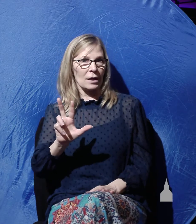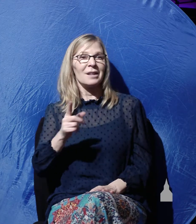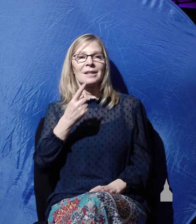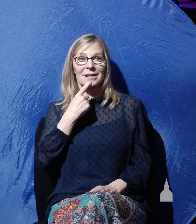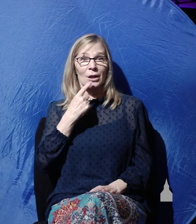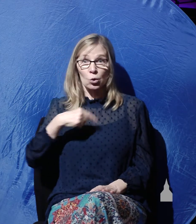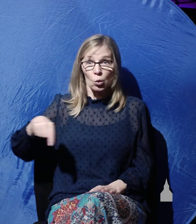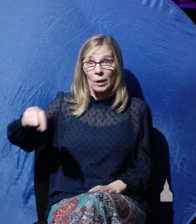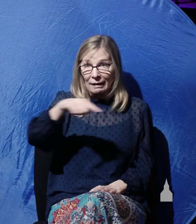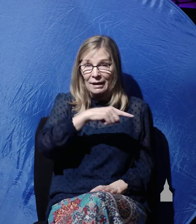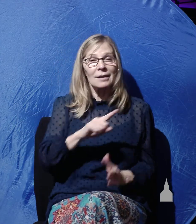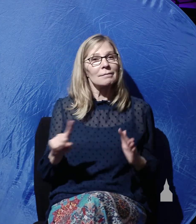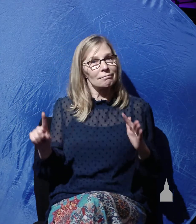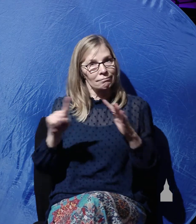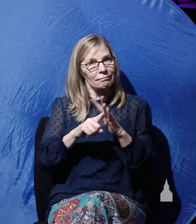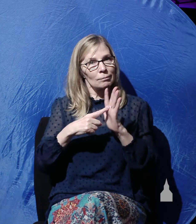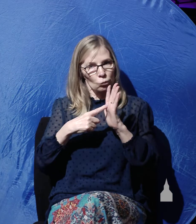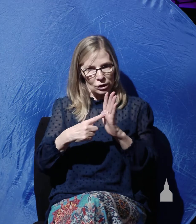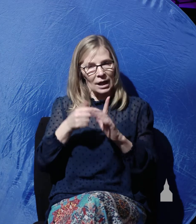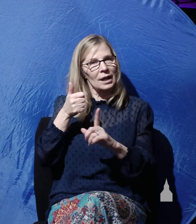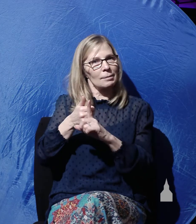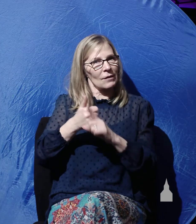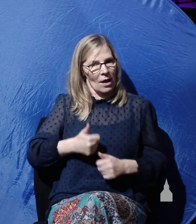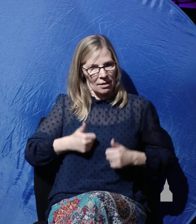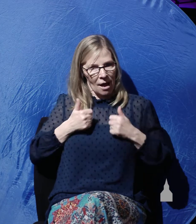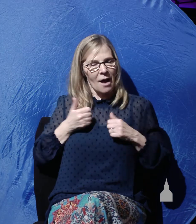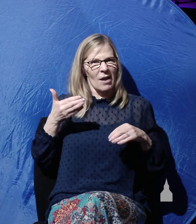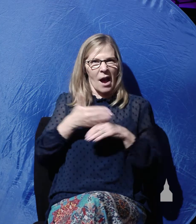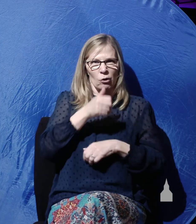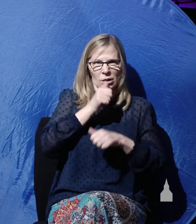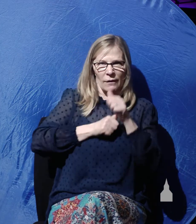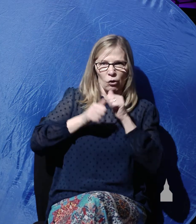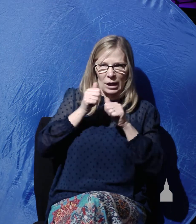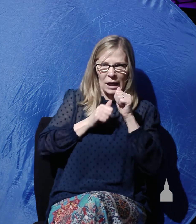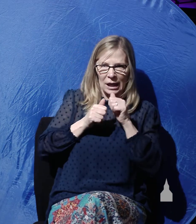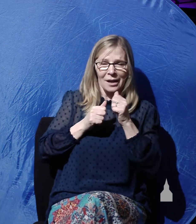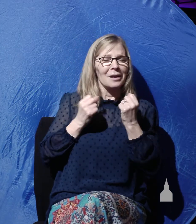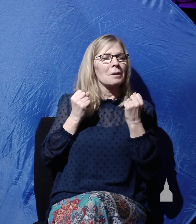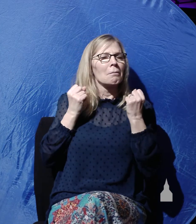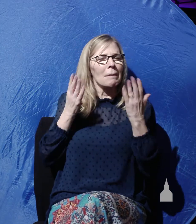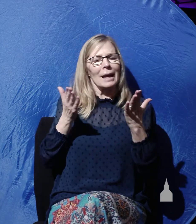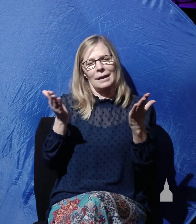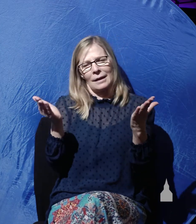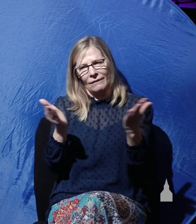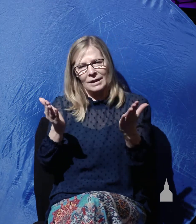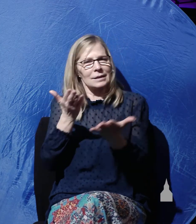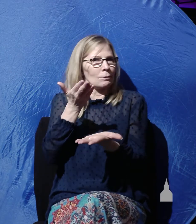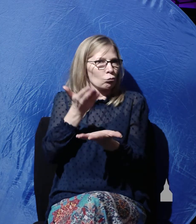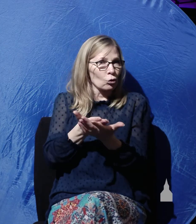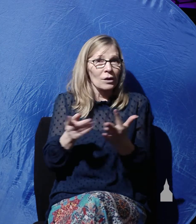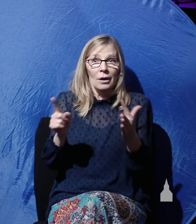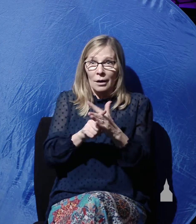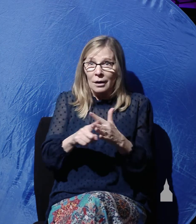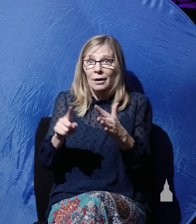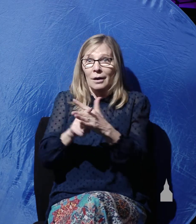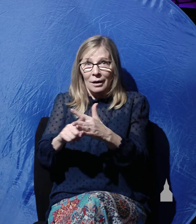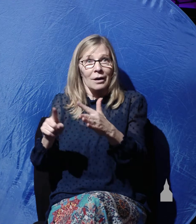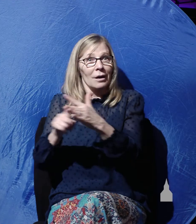also presented himself alive after his suffering by many convincing proofs, appearing to them over a period of 40